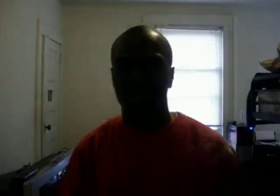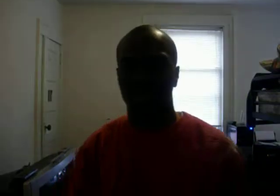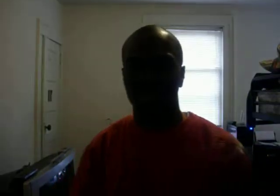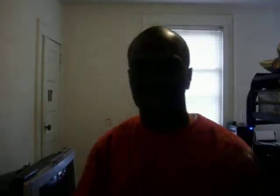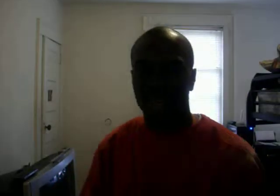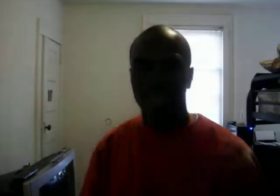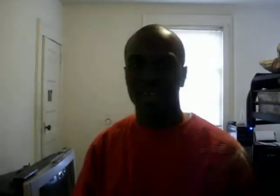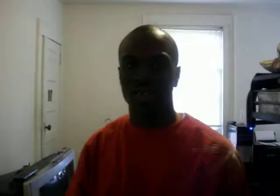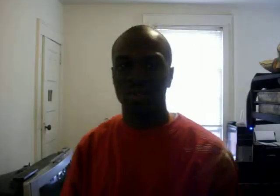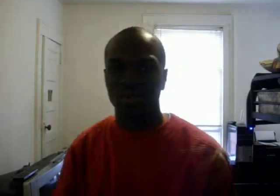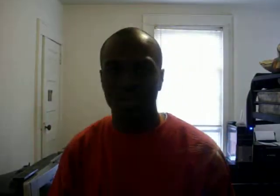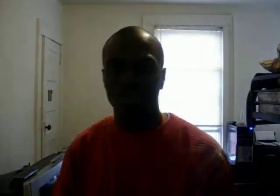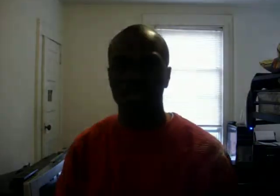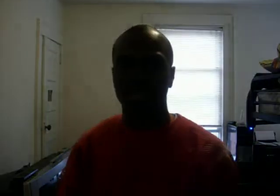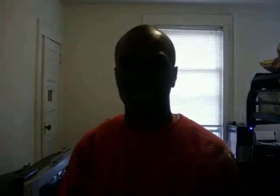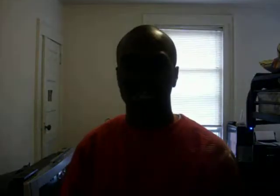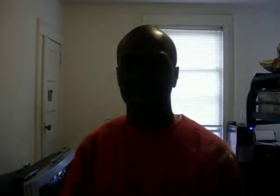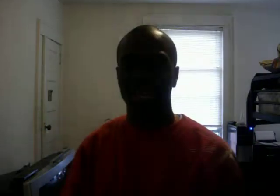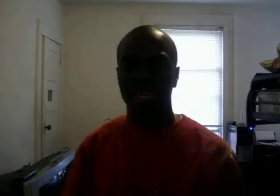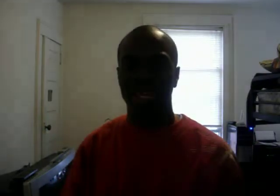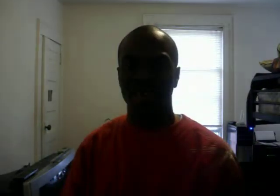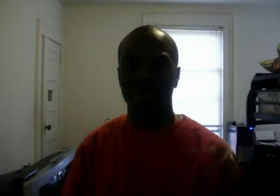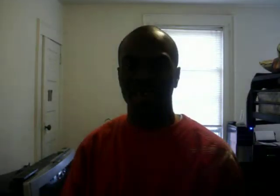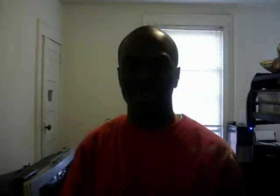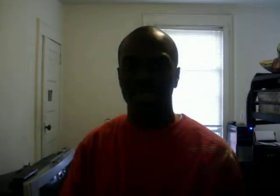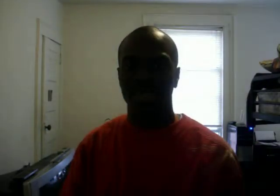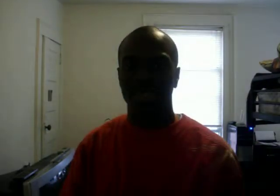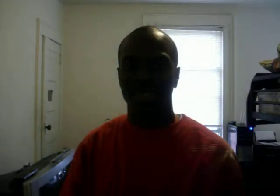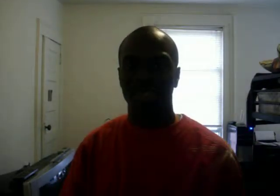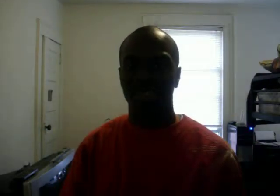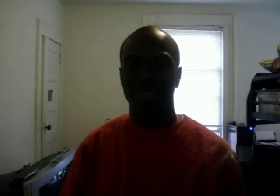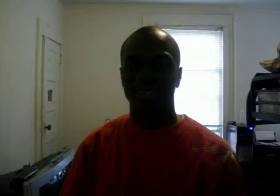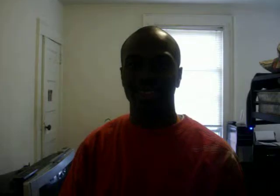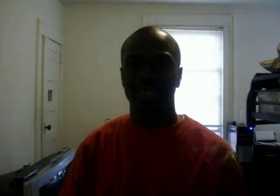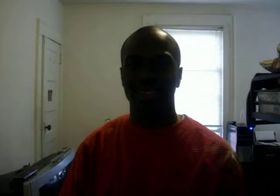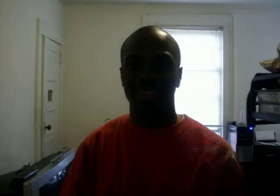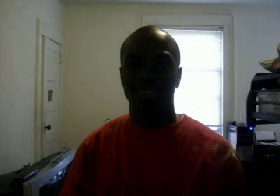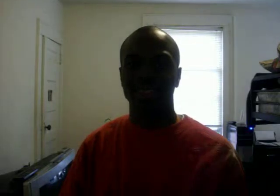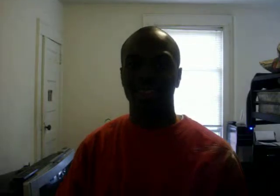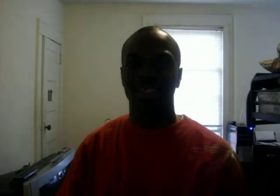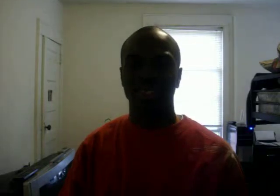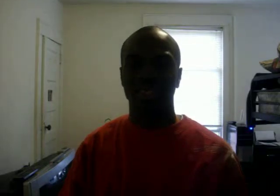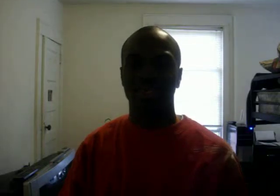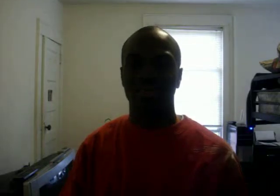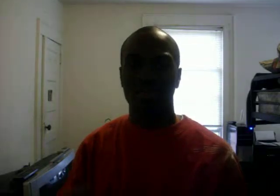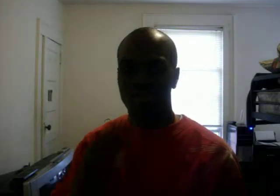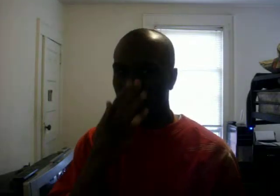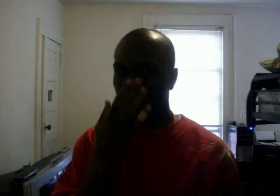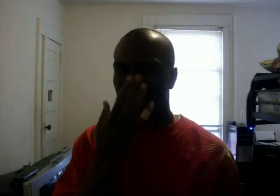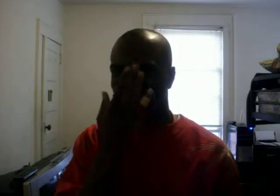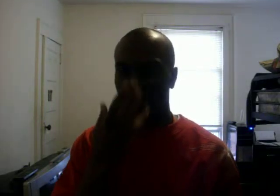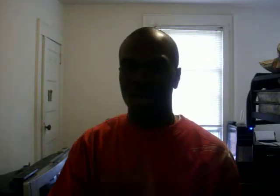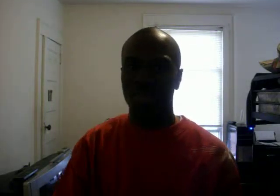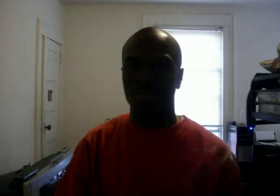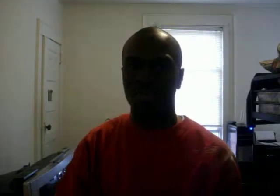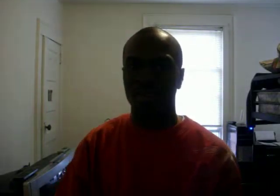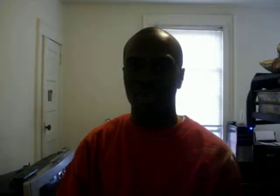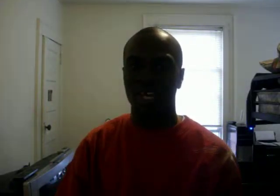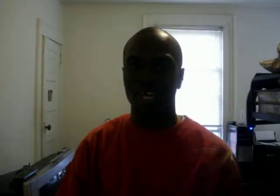Hey there YouTube this is the Gameplay Gamer This is part 4 of my Mortal Kombat 4 arcade